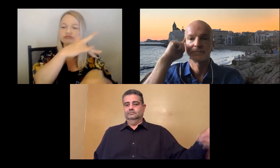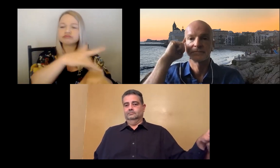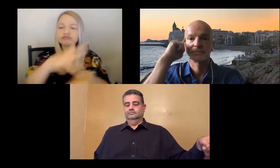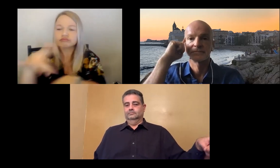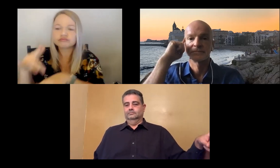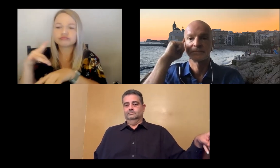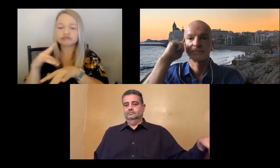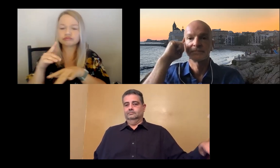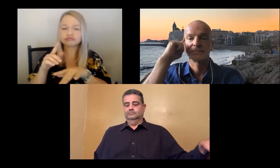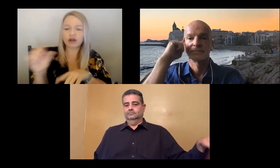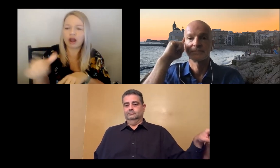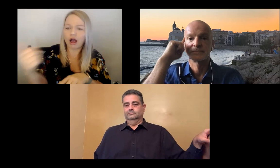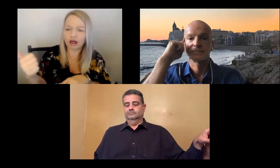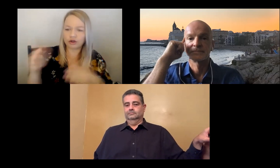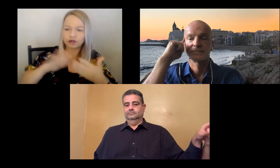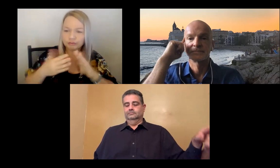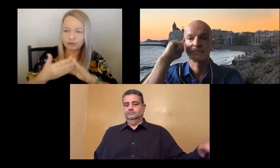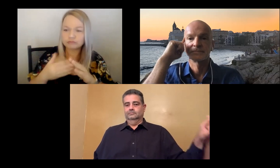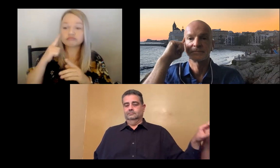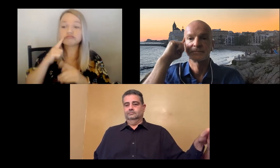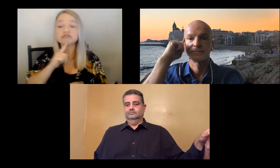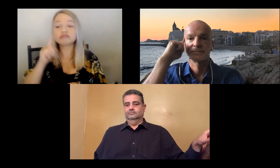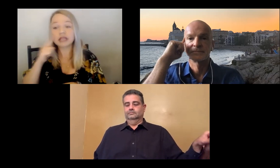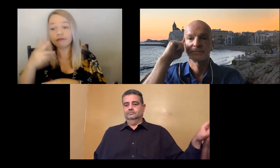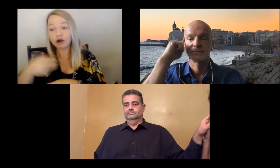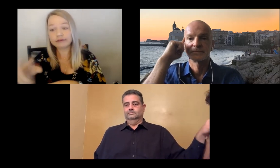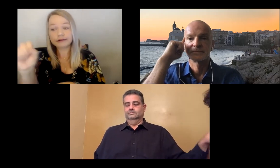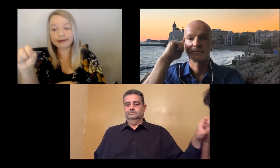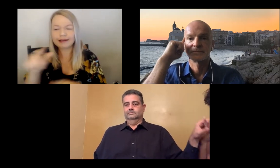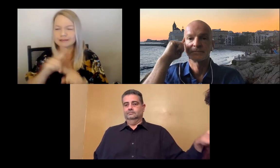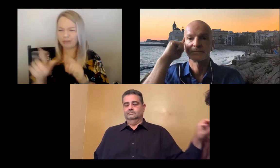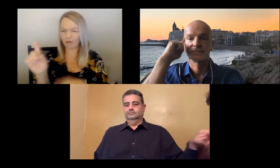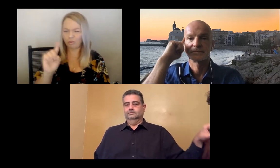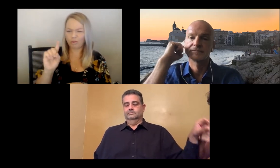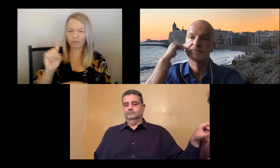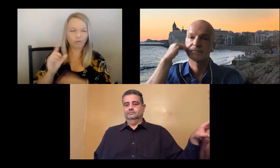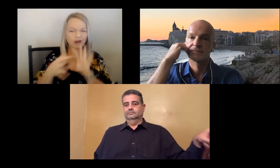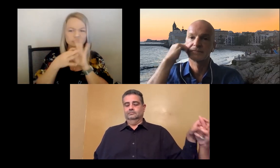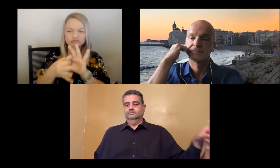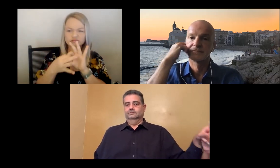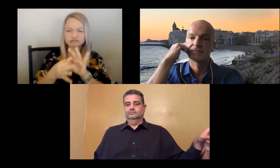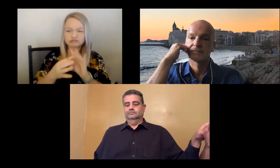haven't done a good job on reaching out to other communities.